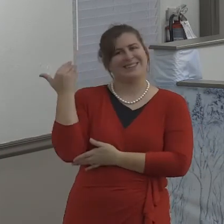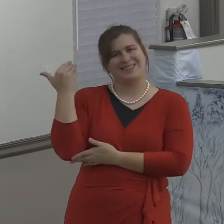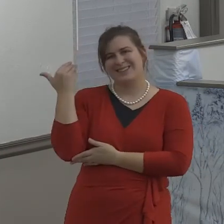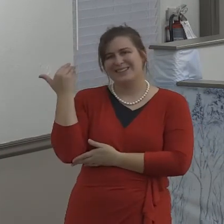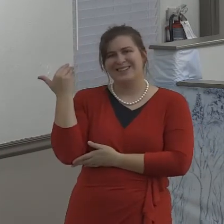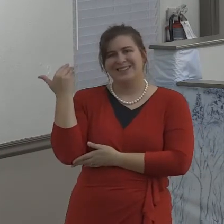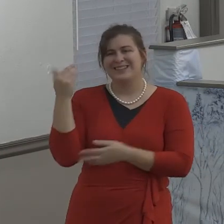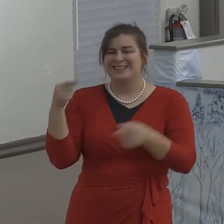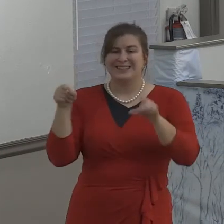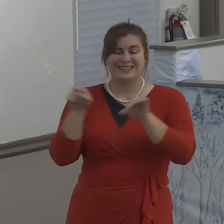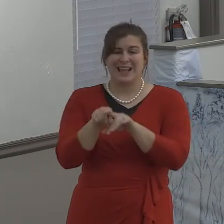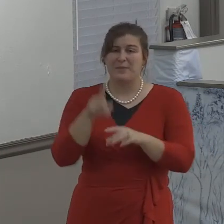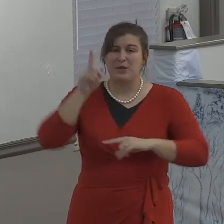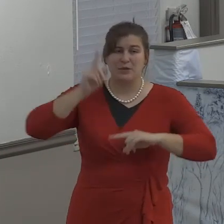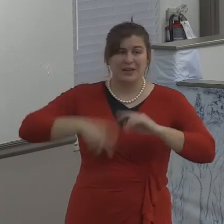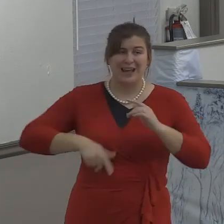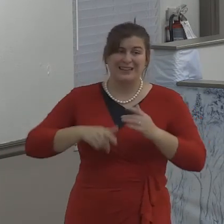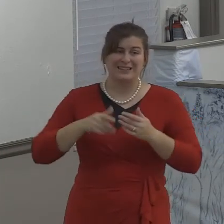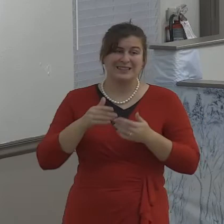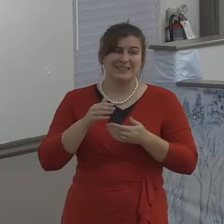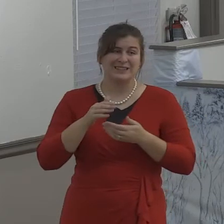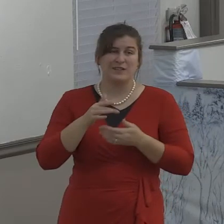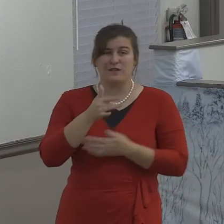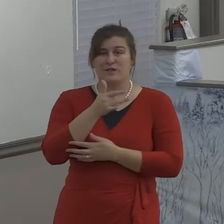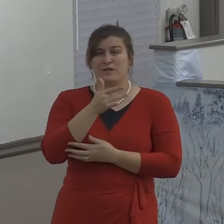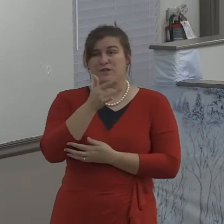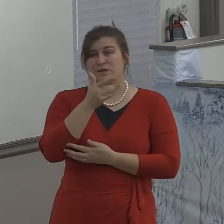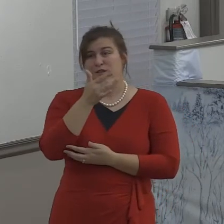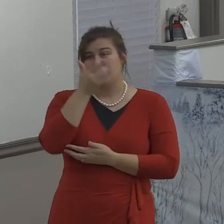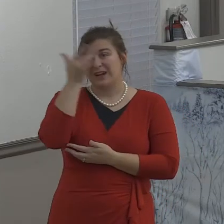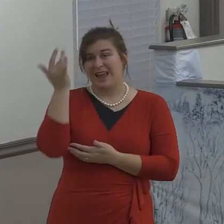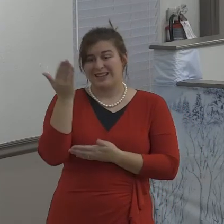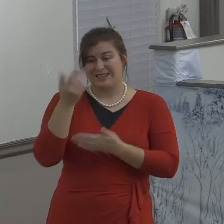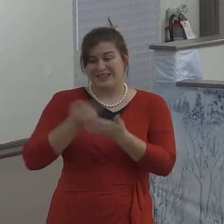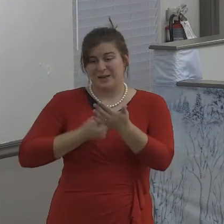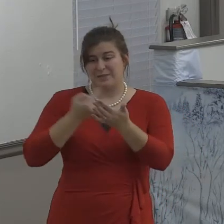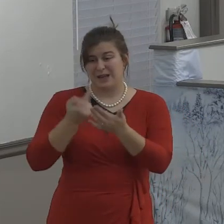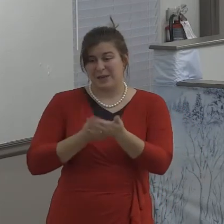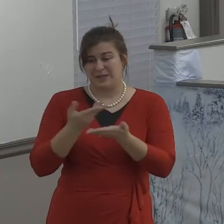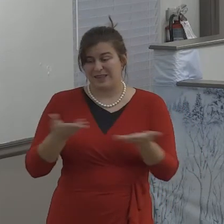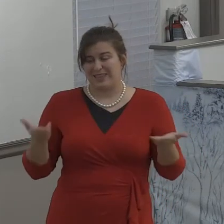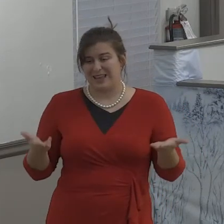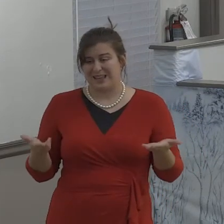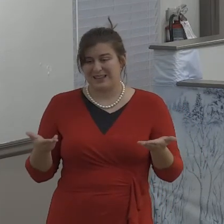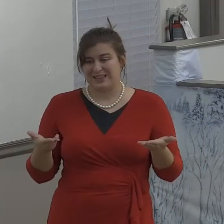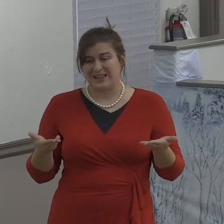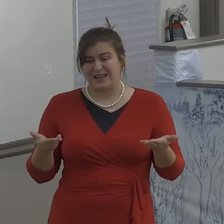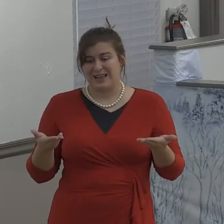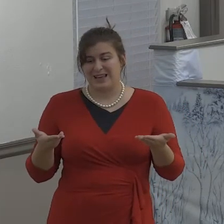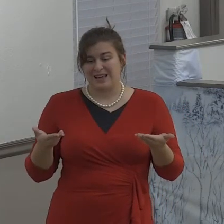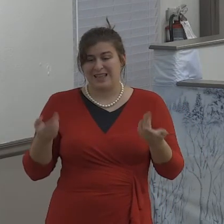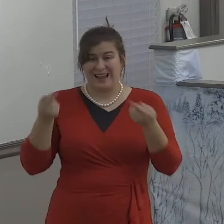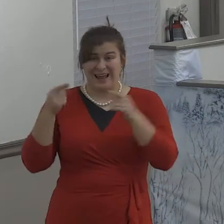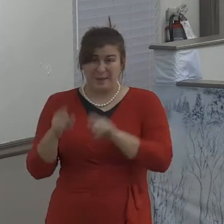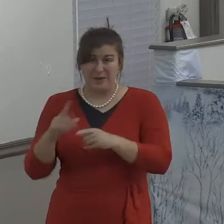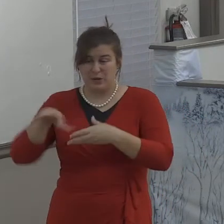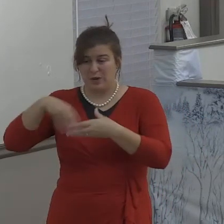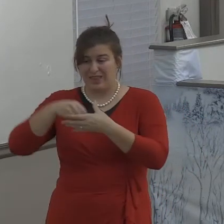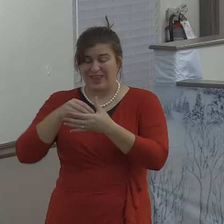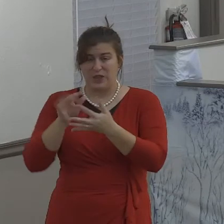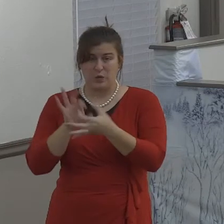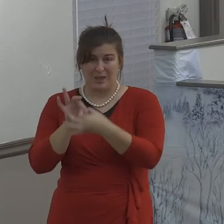in forgiveness you're promising and choosing not to use it against the person in the future in other words